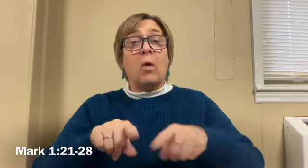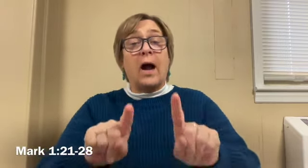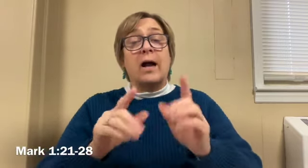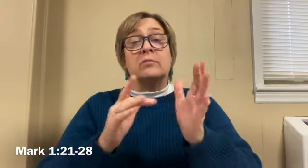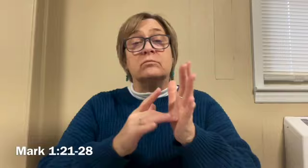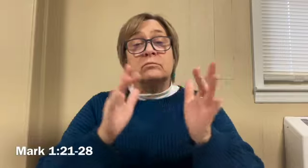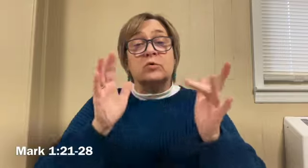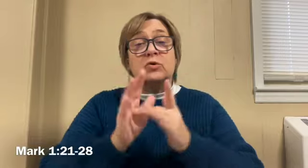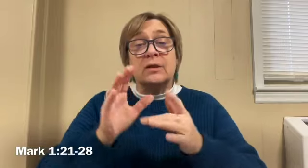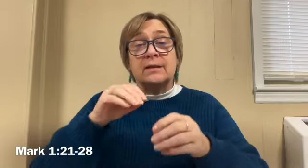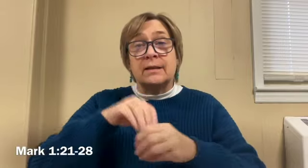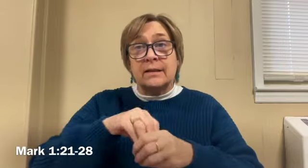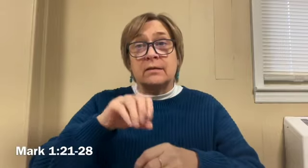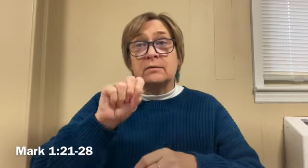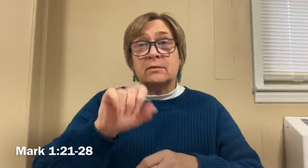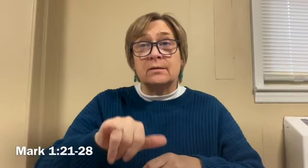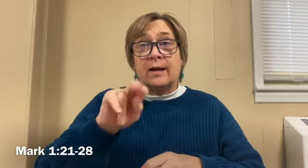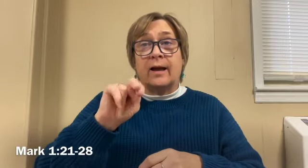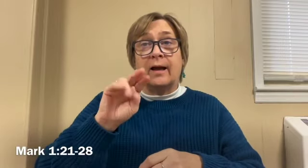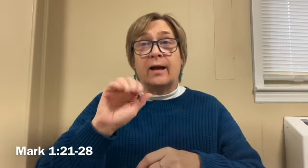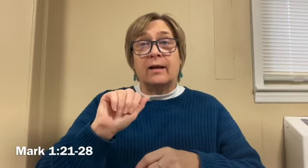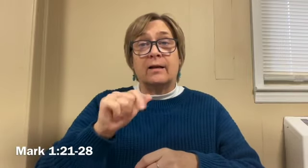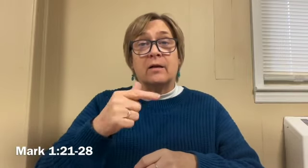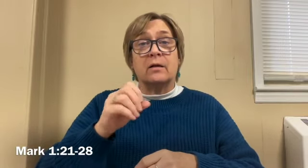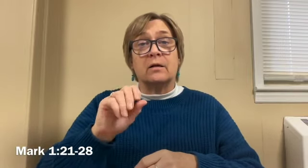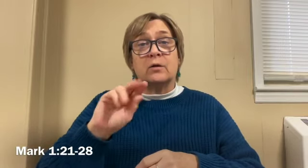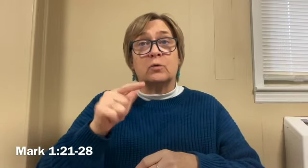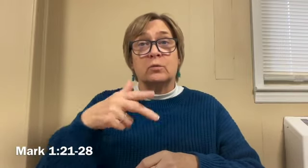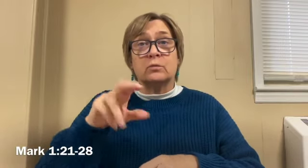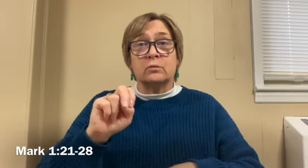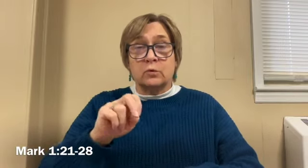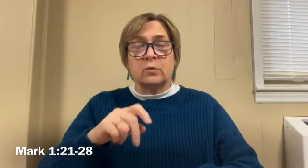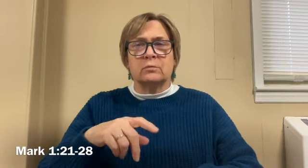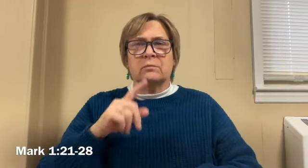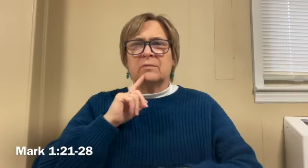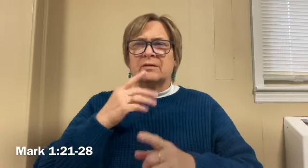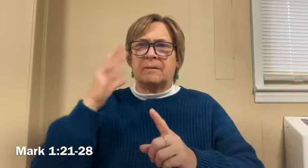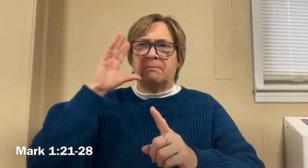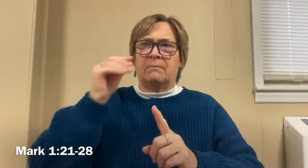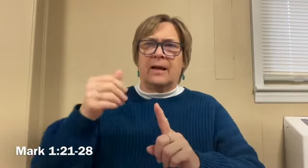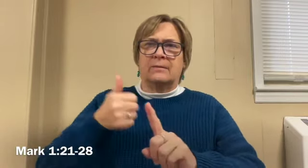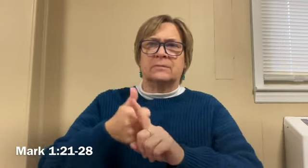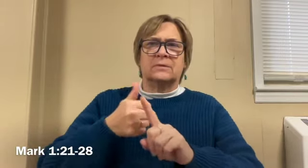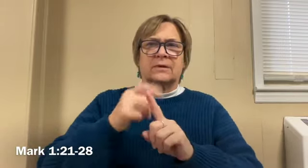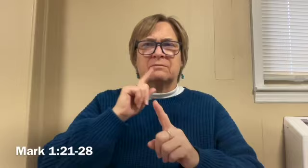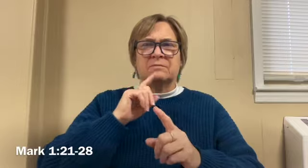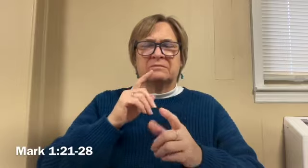in their synagogue was a man with an unclean spirit